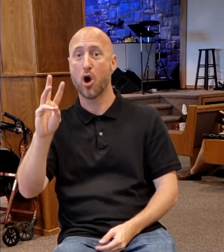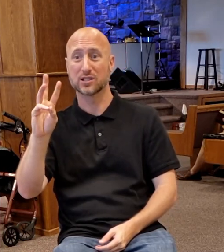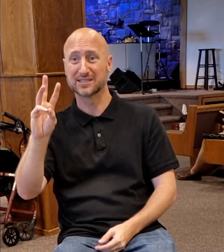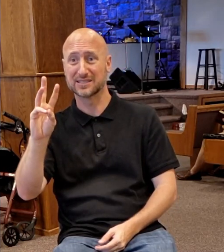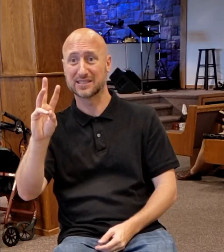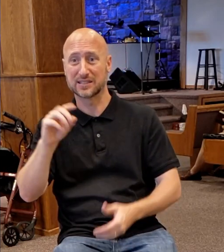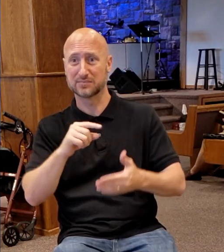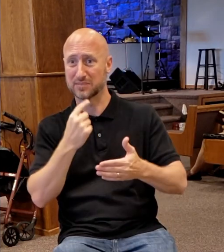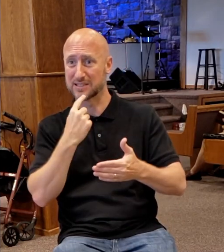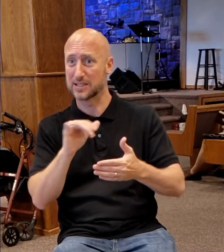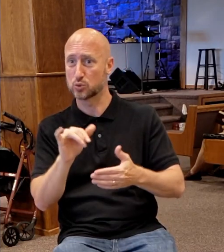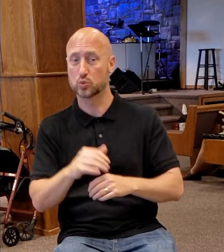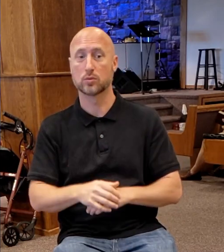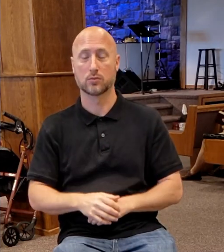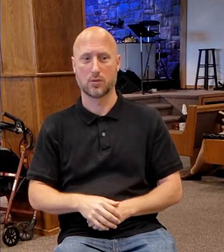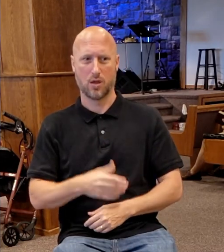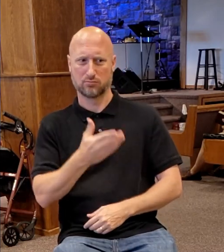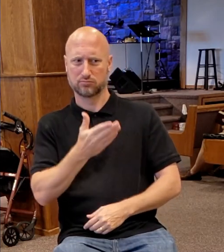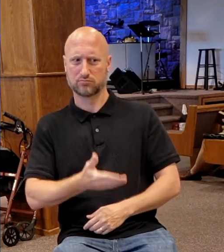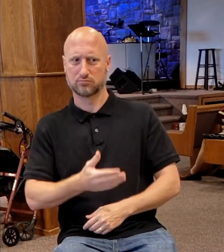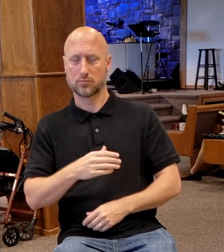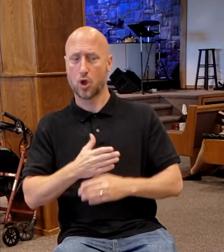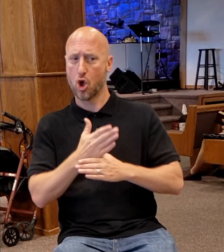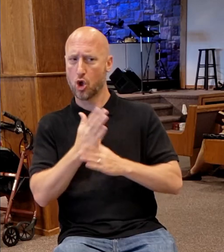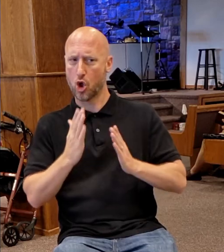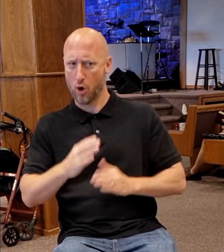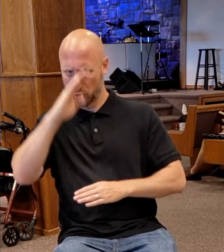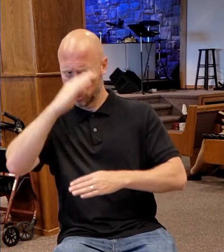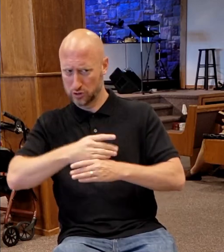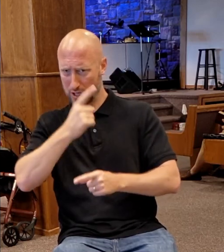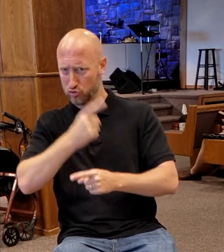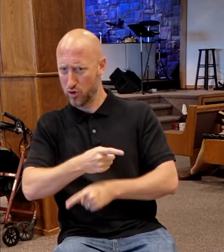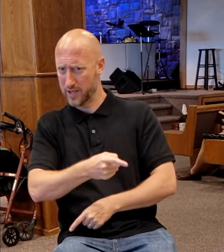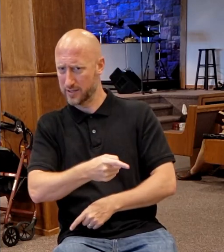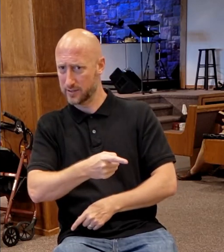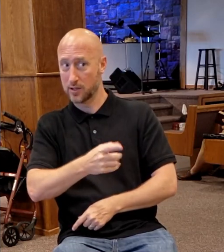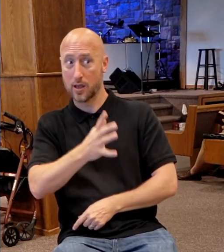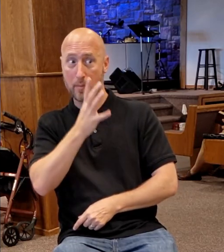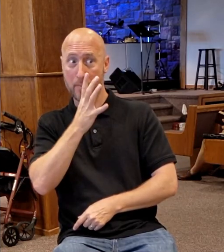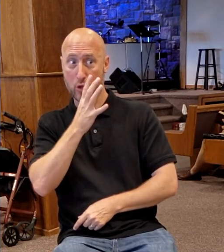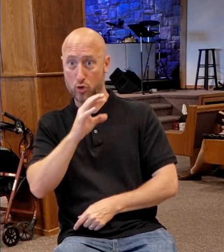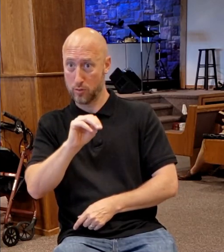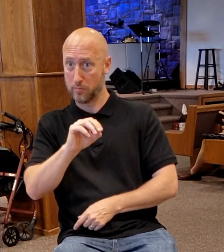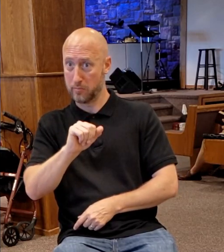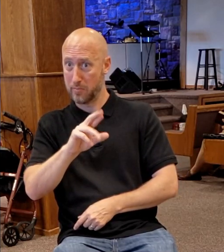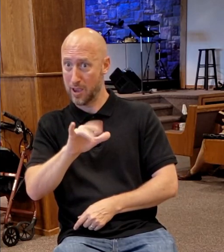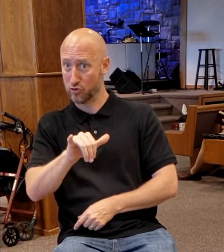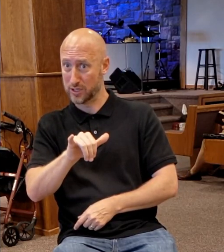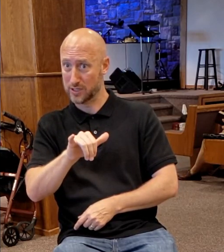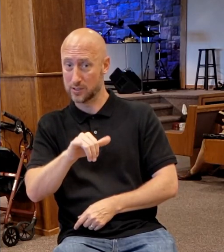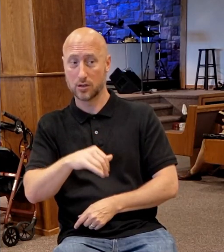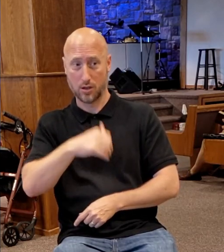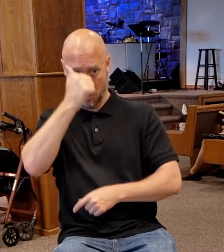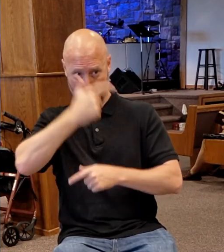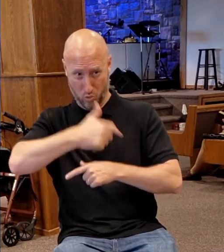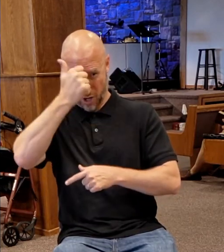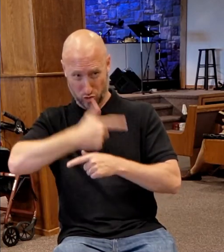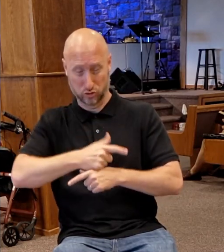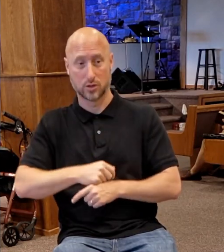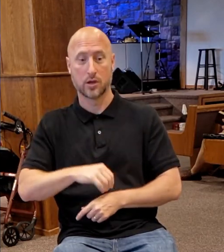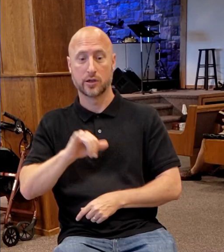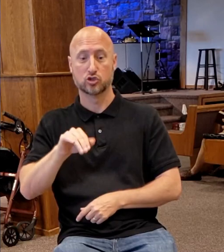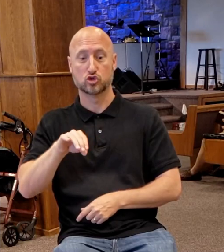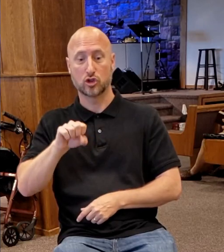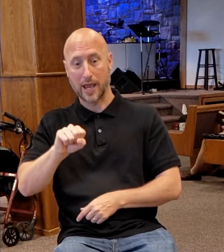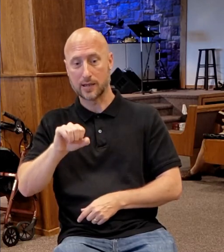this the carpenter's son? The religious leader said, is not his mother called Mary? And his brethren, James and